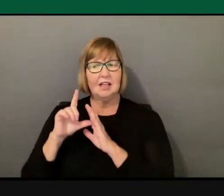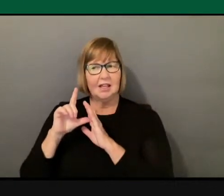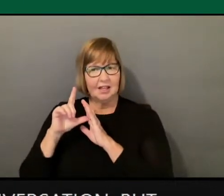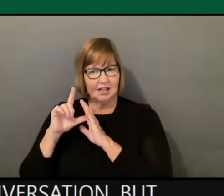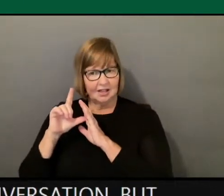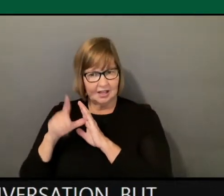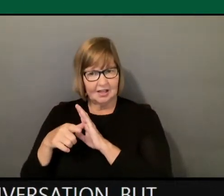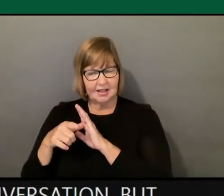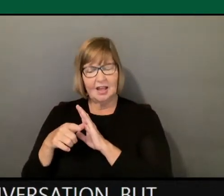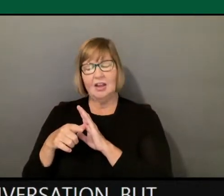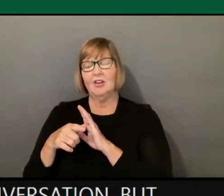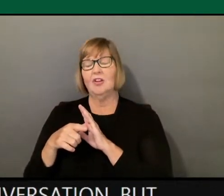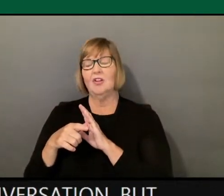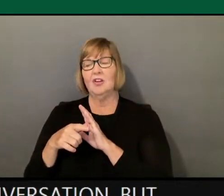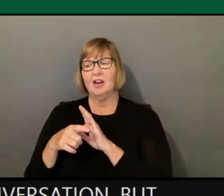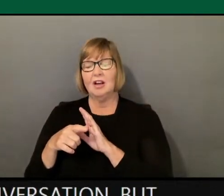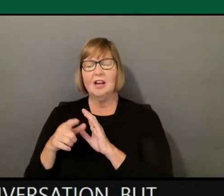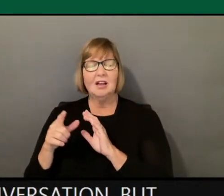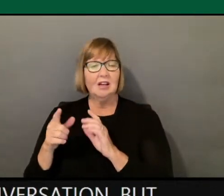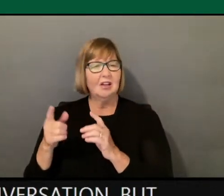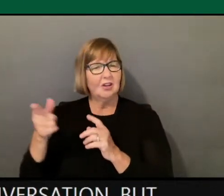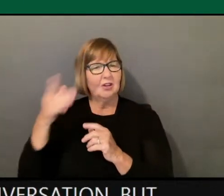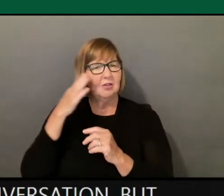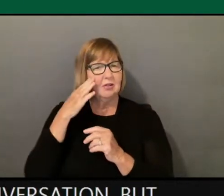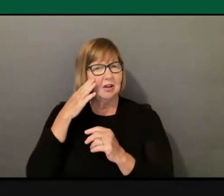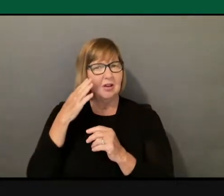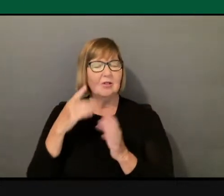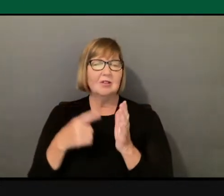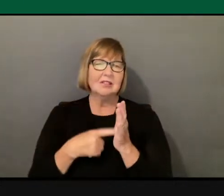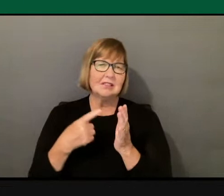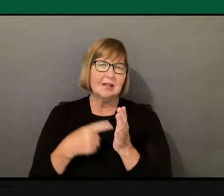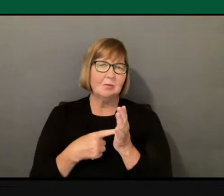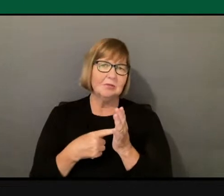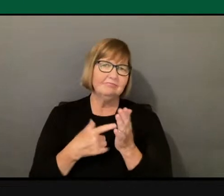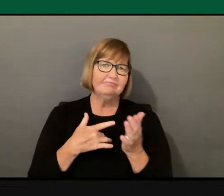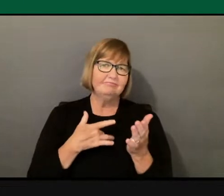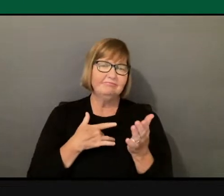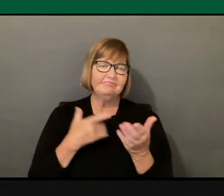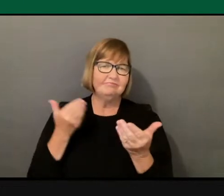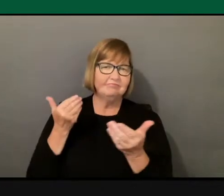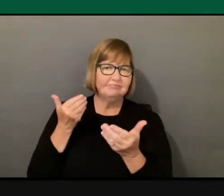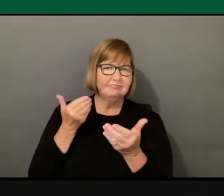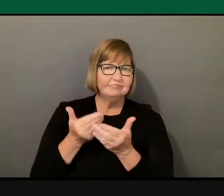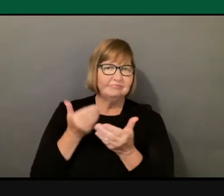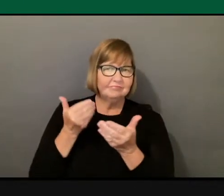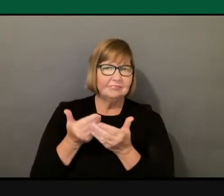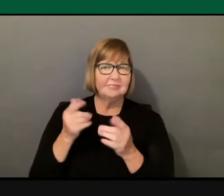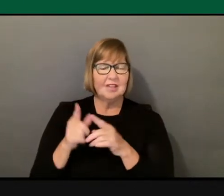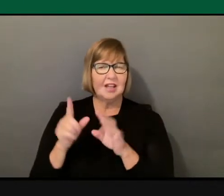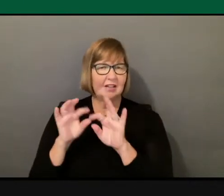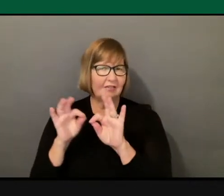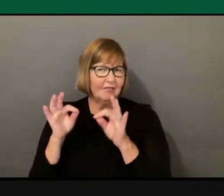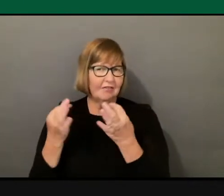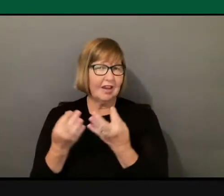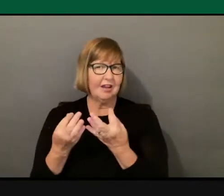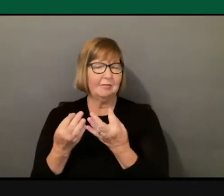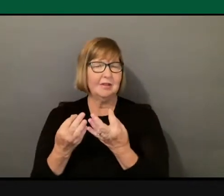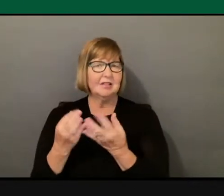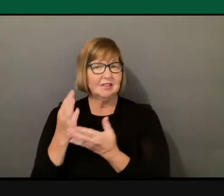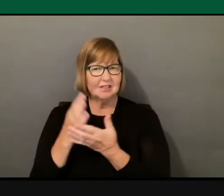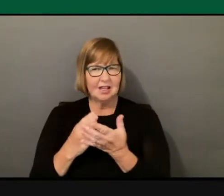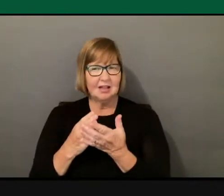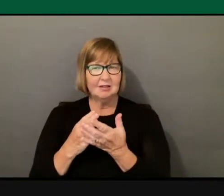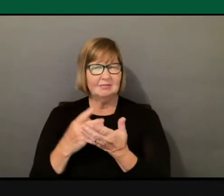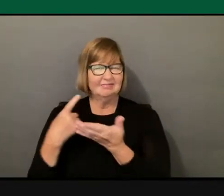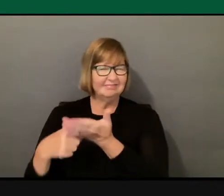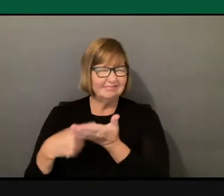of take a look at it, you know how when you have somebody that's close to you, like between family members, some of the most vicious arguments take place